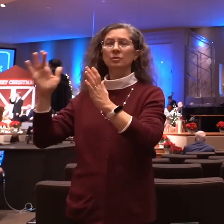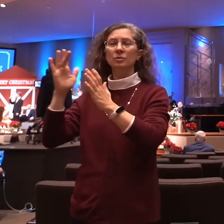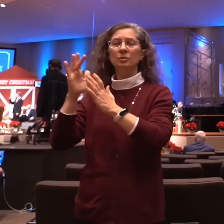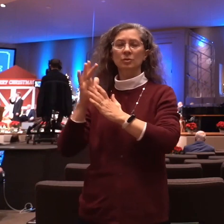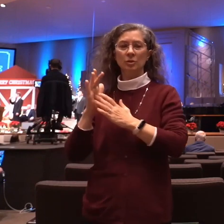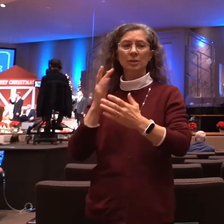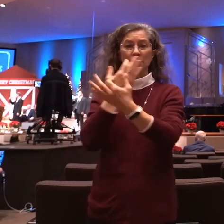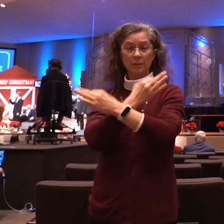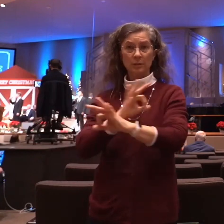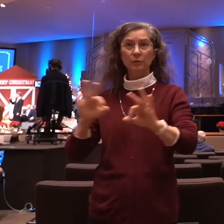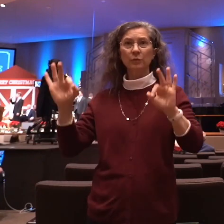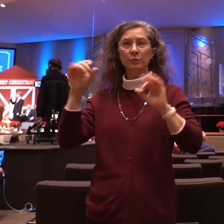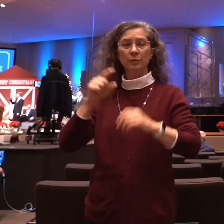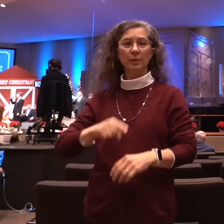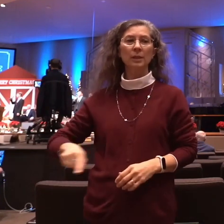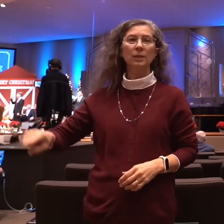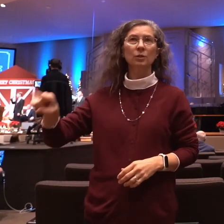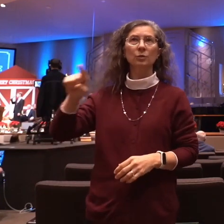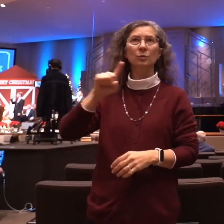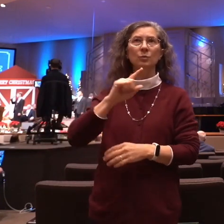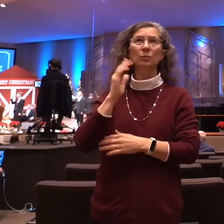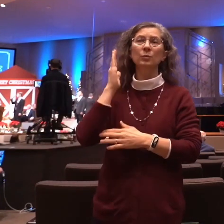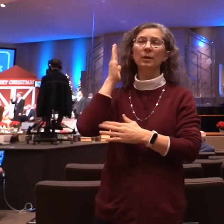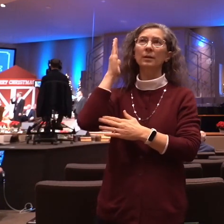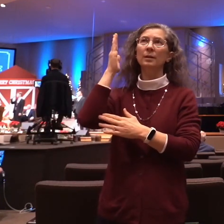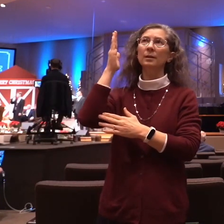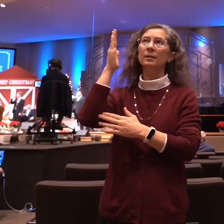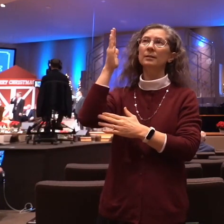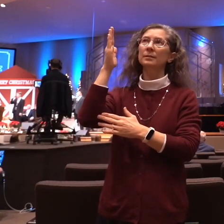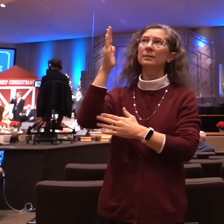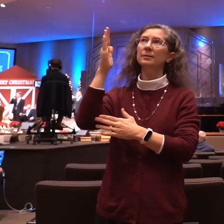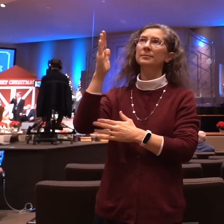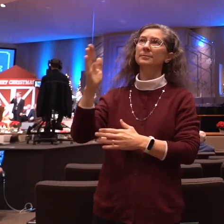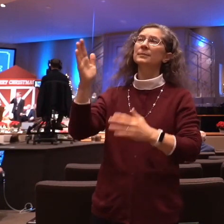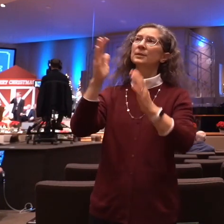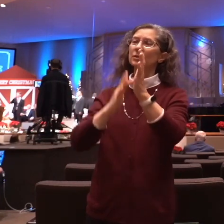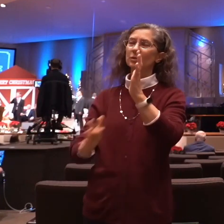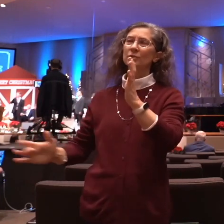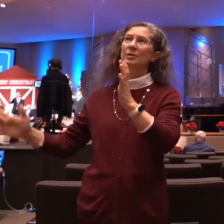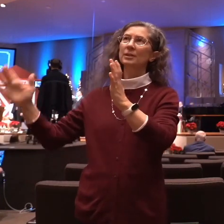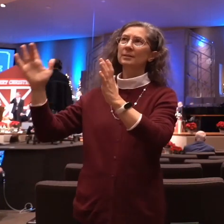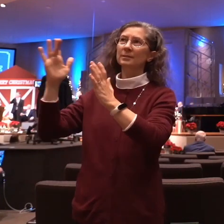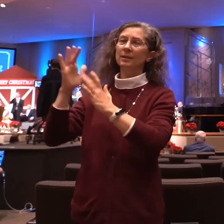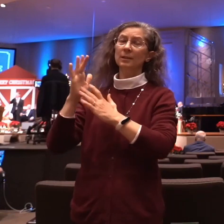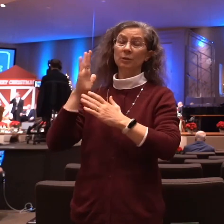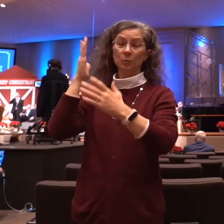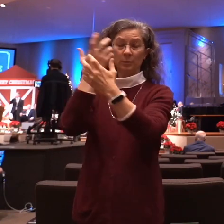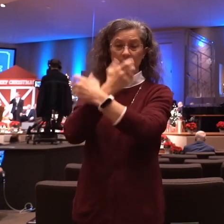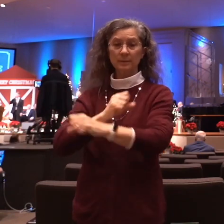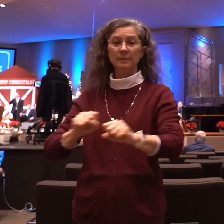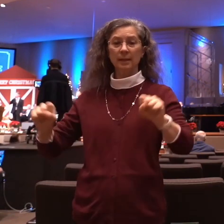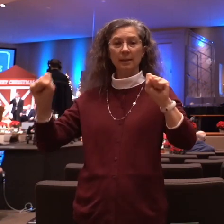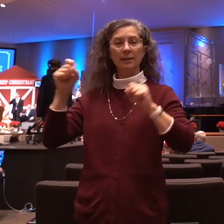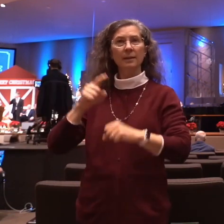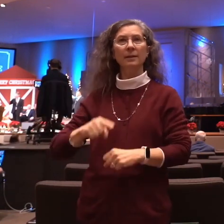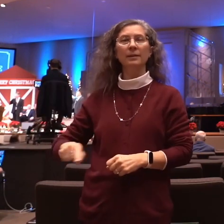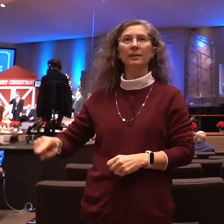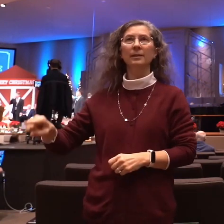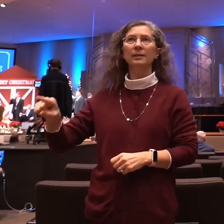He's where you'll find it Oh, if you need freedom He's